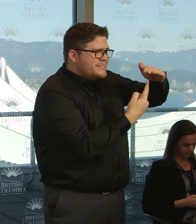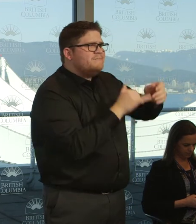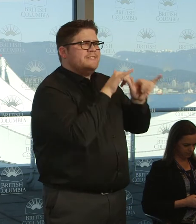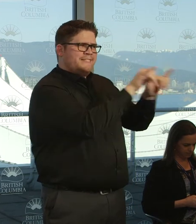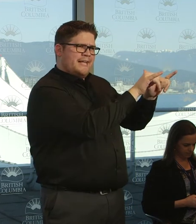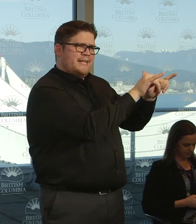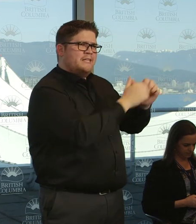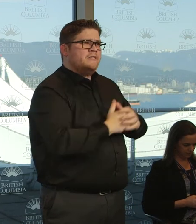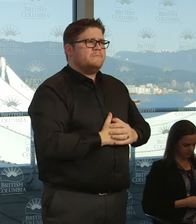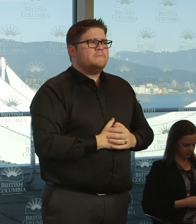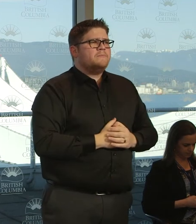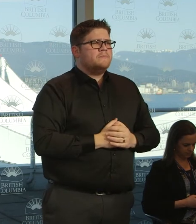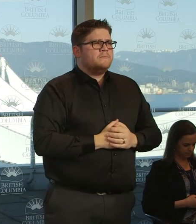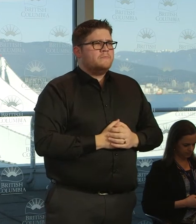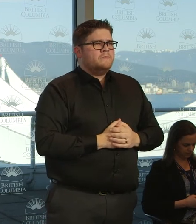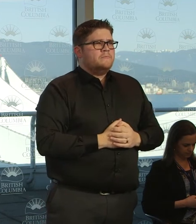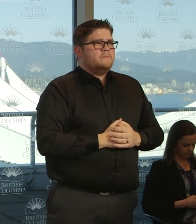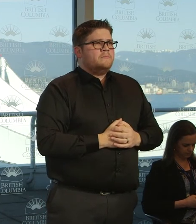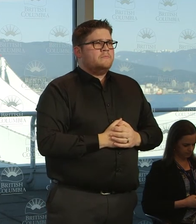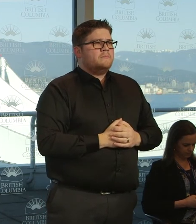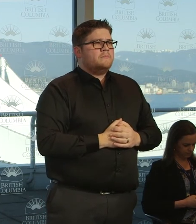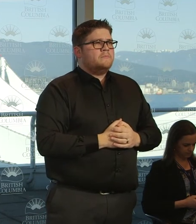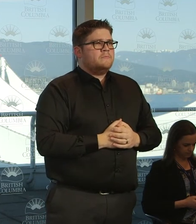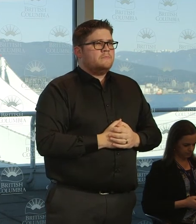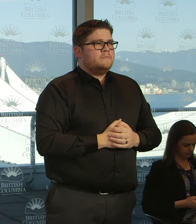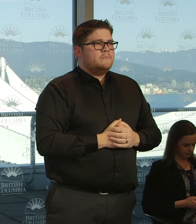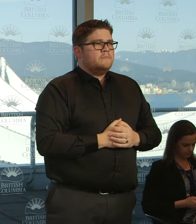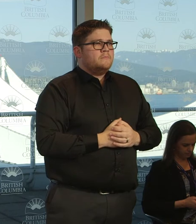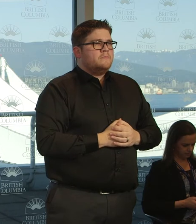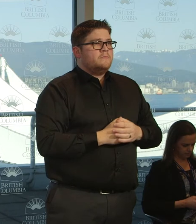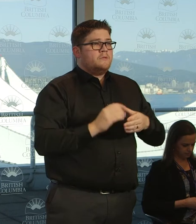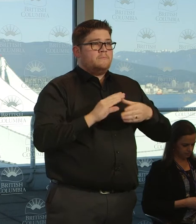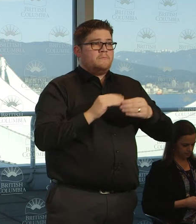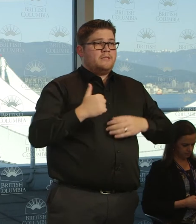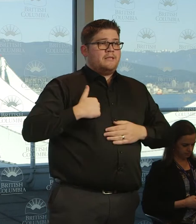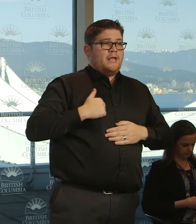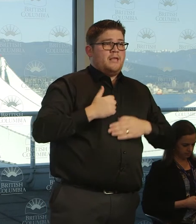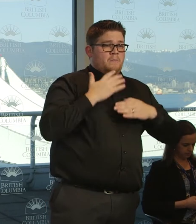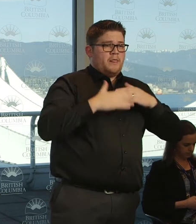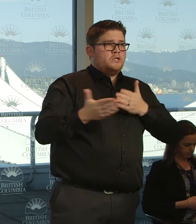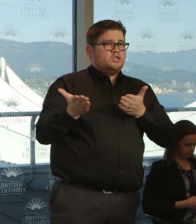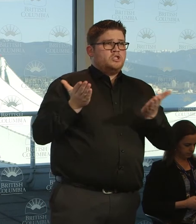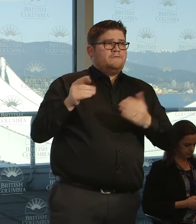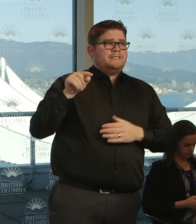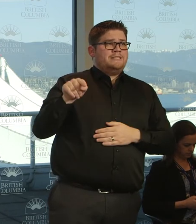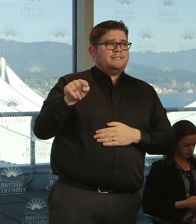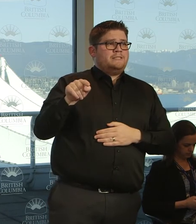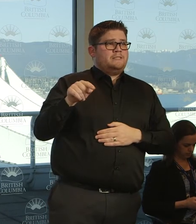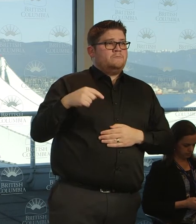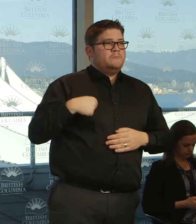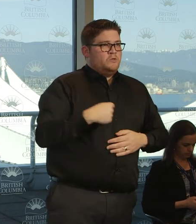for this disease. I will mention, as well, that the Canadian Blood Services has indicated that we have an urgent need